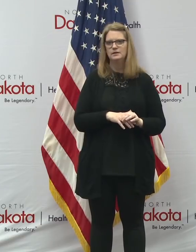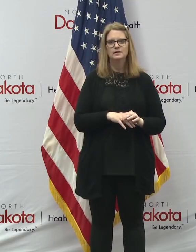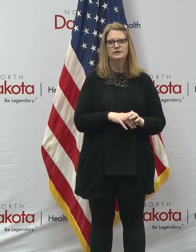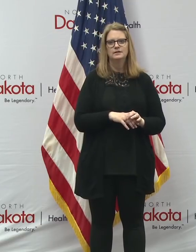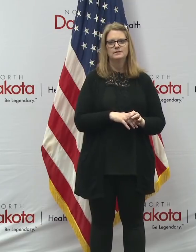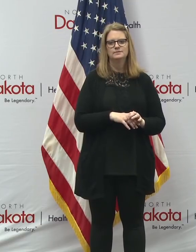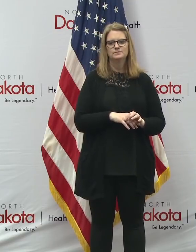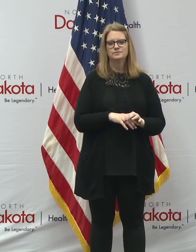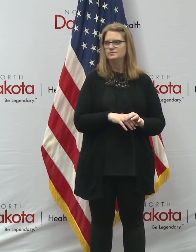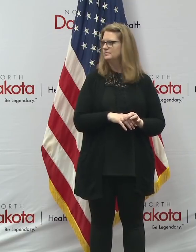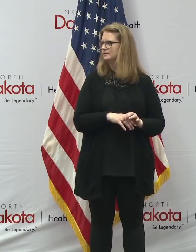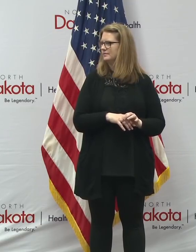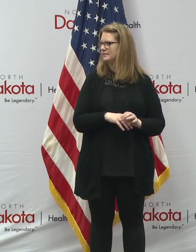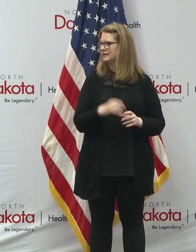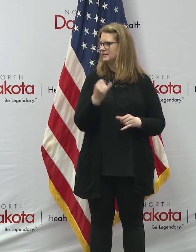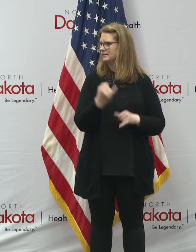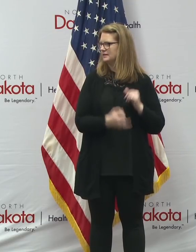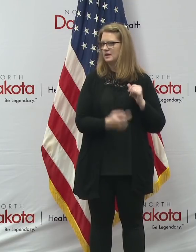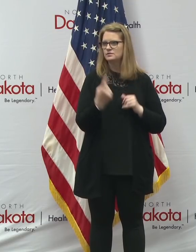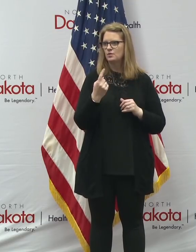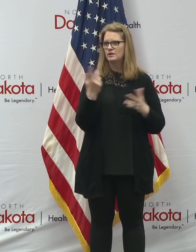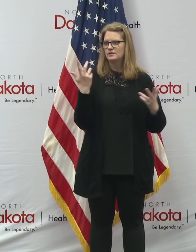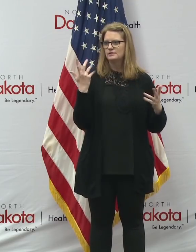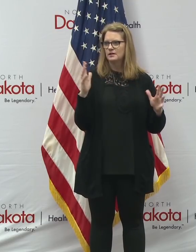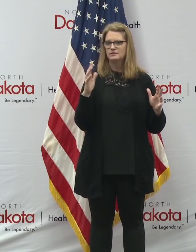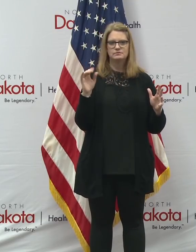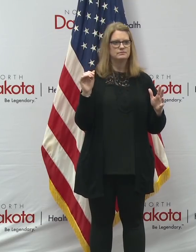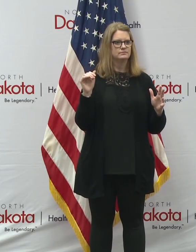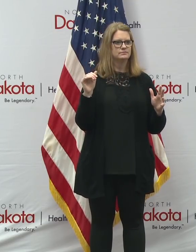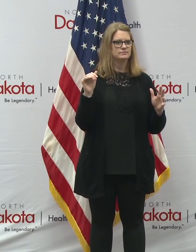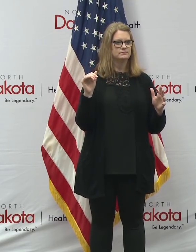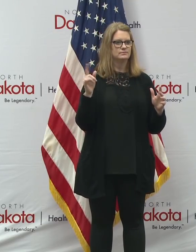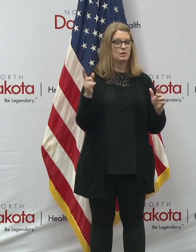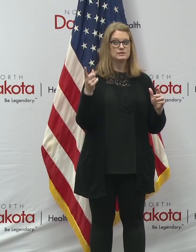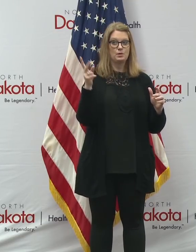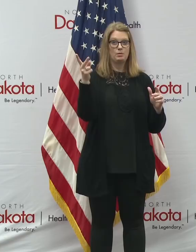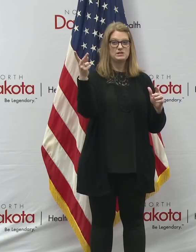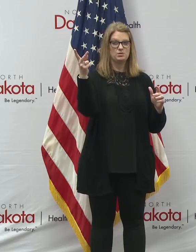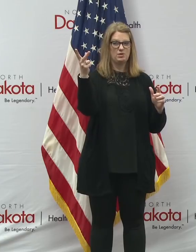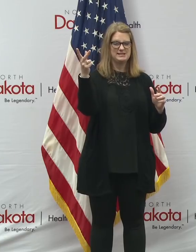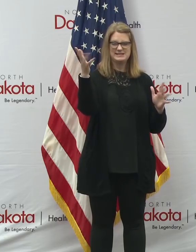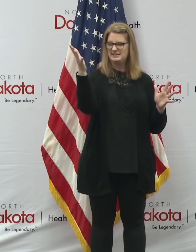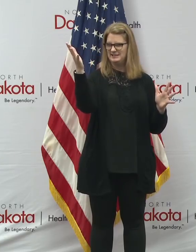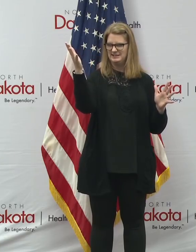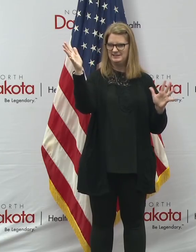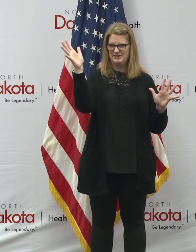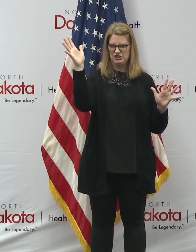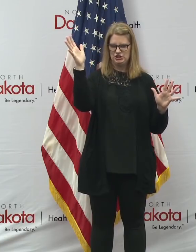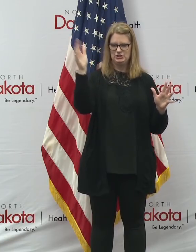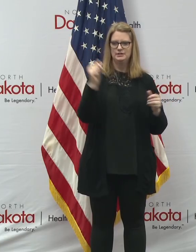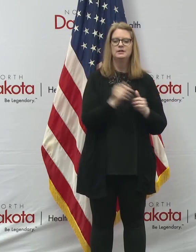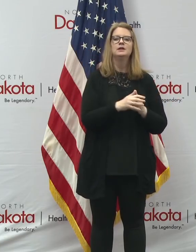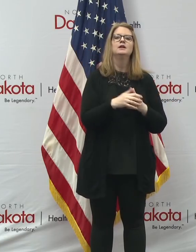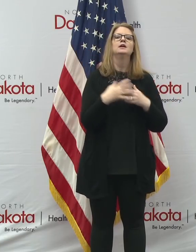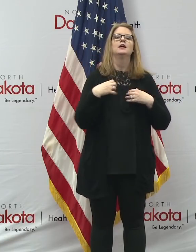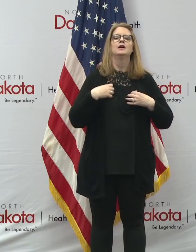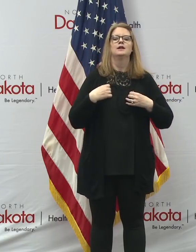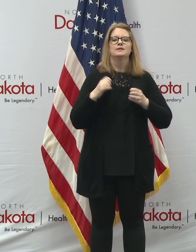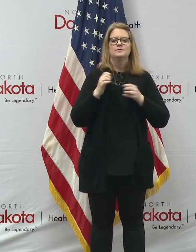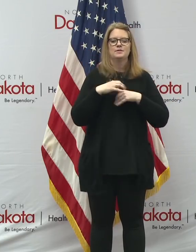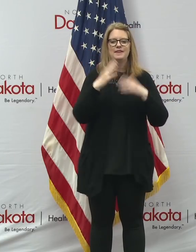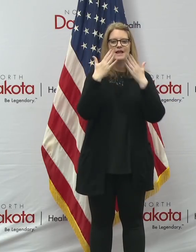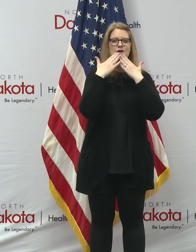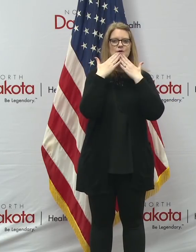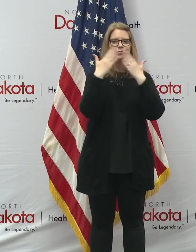Okay. Uh, and last one done questions. Okay. Going once, going twice. Okay. We'll, uh, with gratitude, uh,